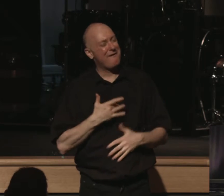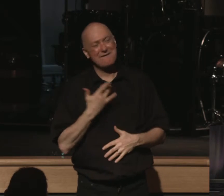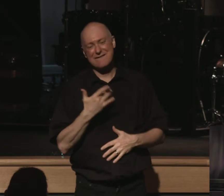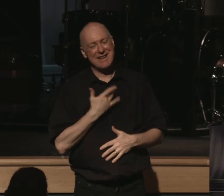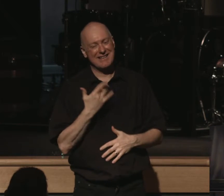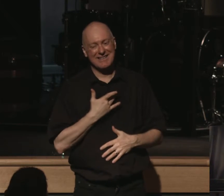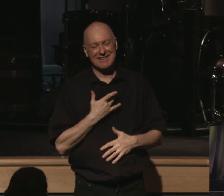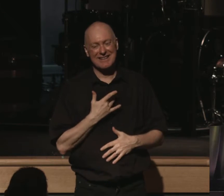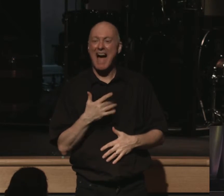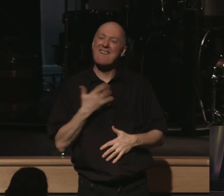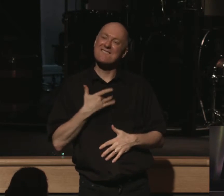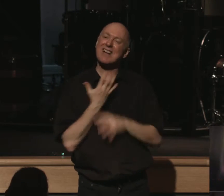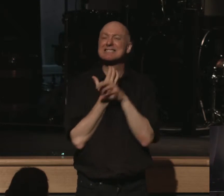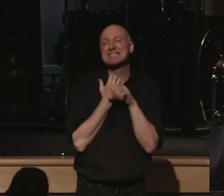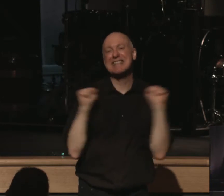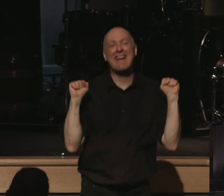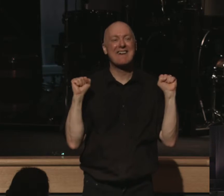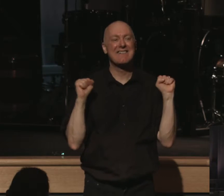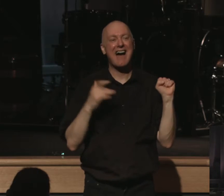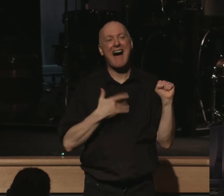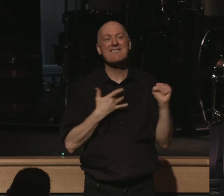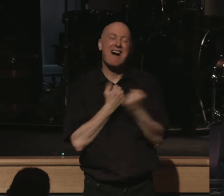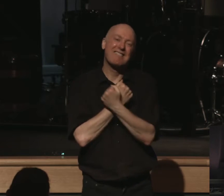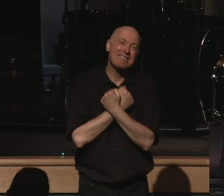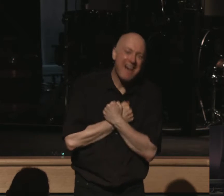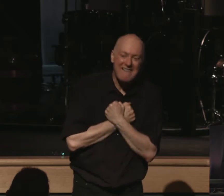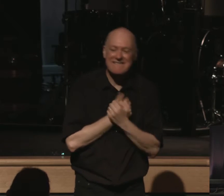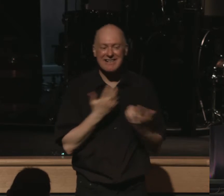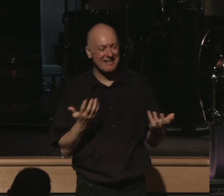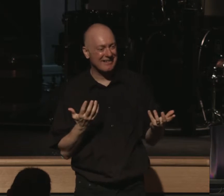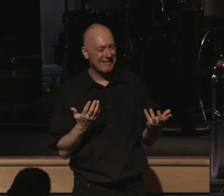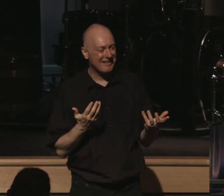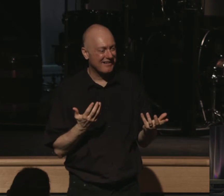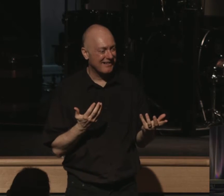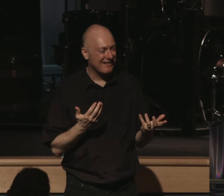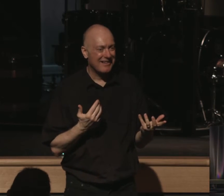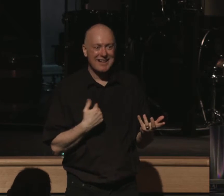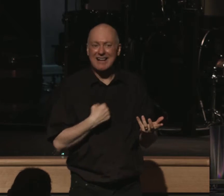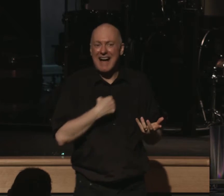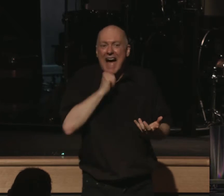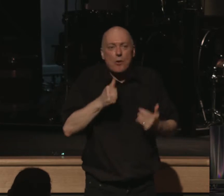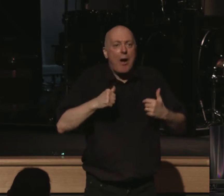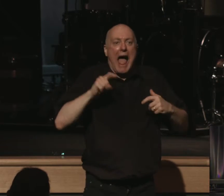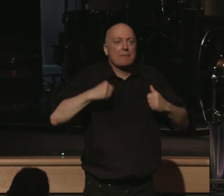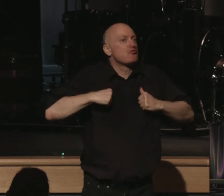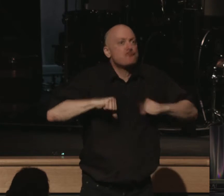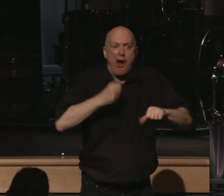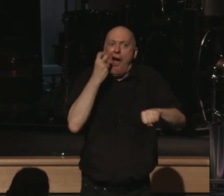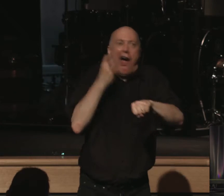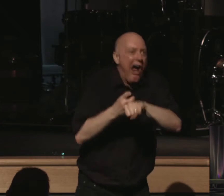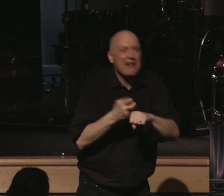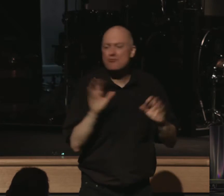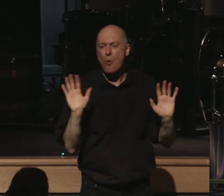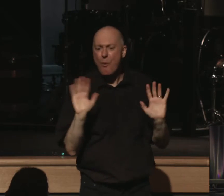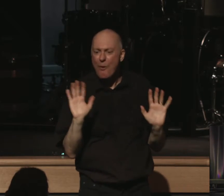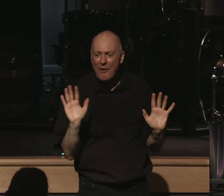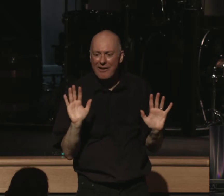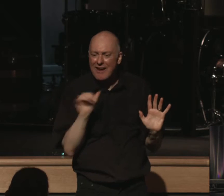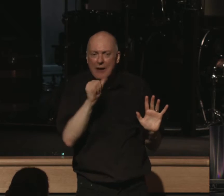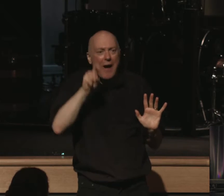I was safe. I was loved. I didn't have to try any harder. I didn't have